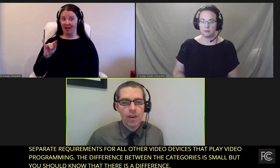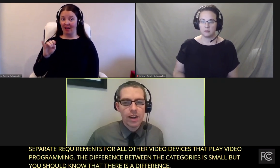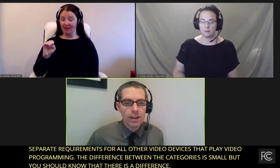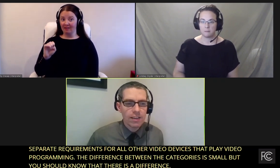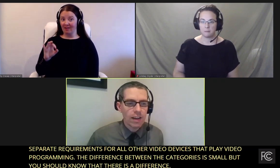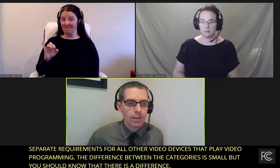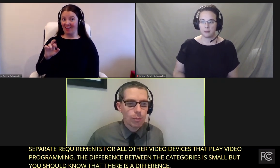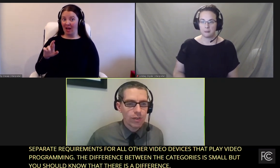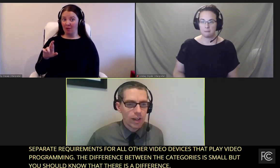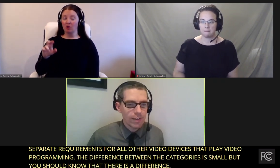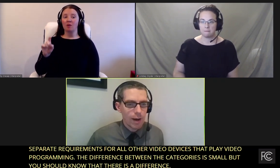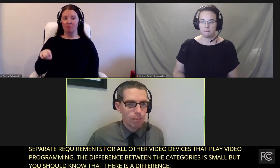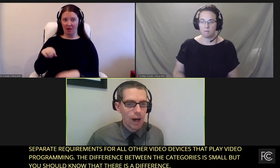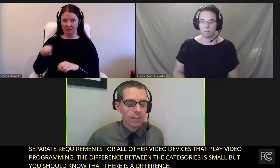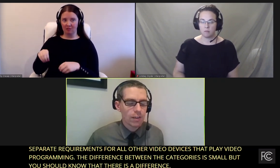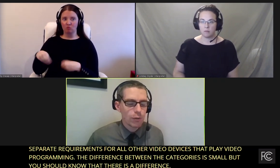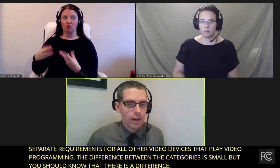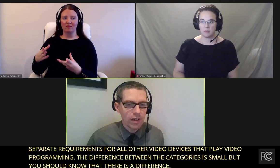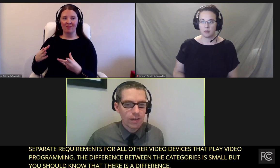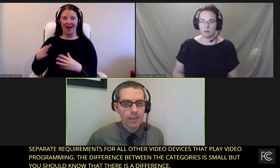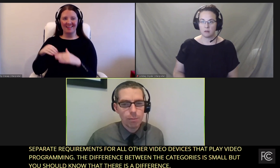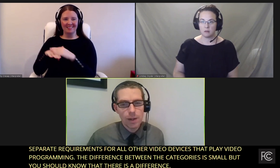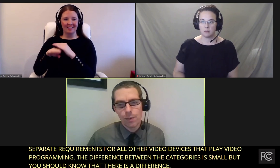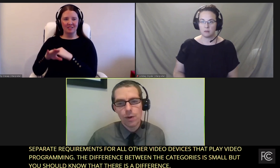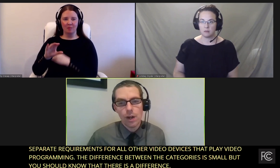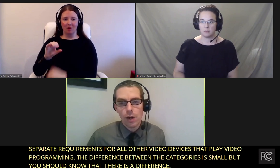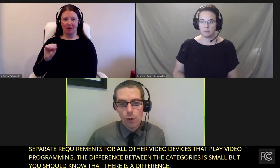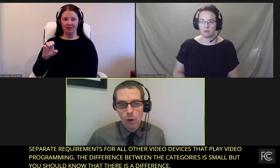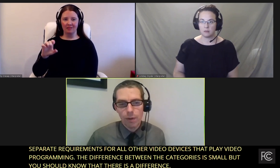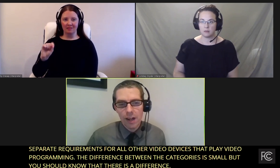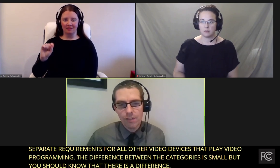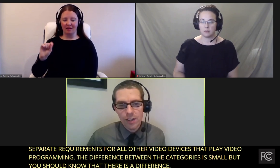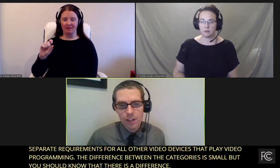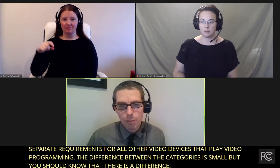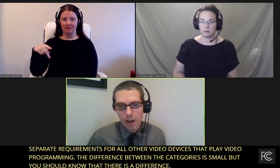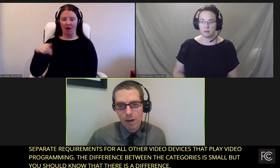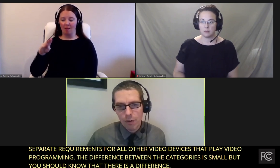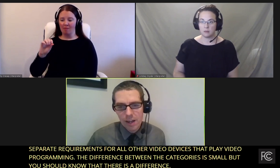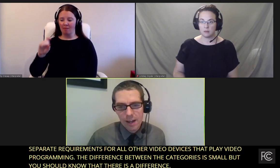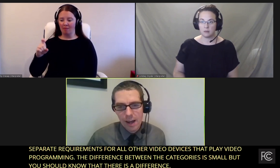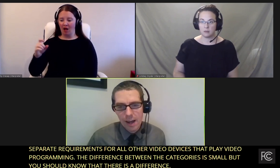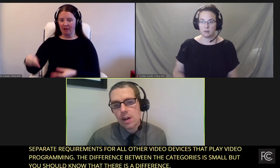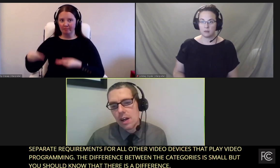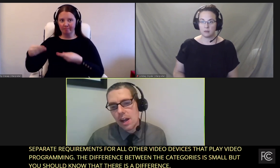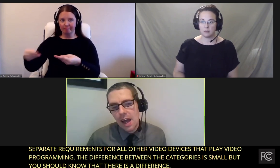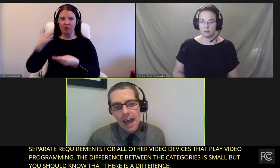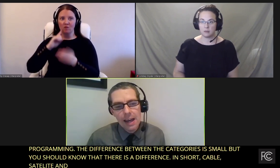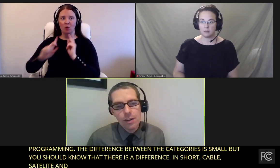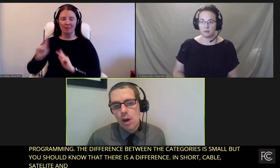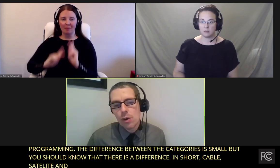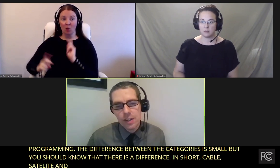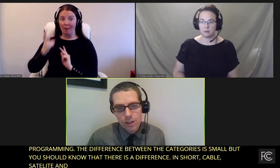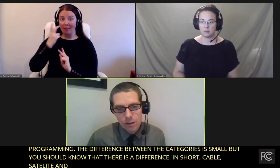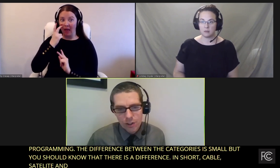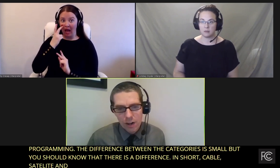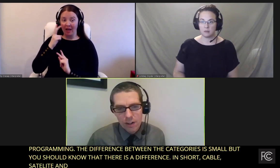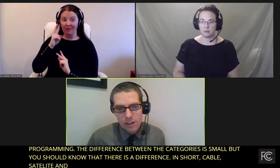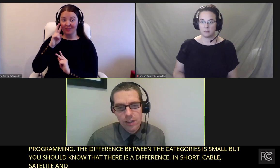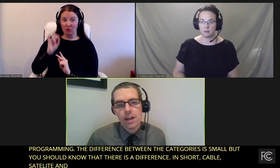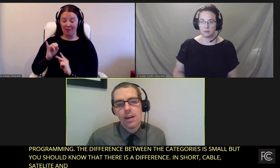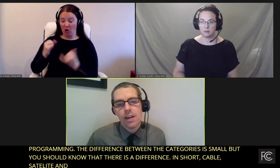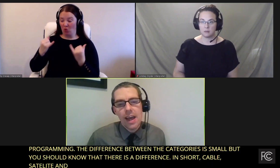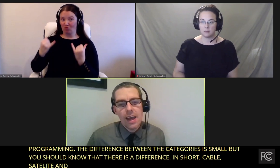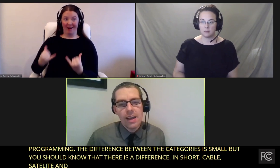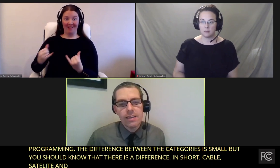have to provide an accessible set-top box experience to people who are blind or visually impaired right now at no additional